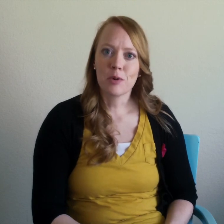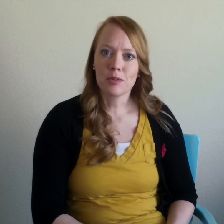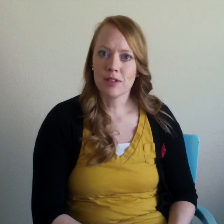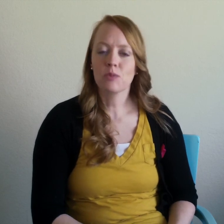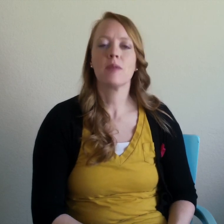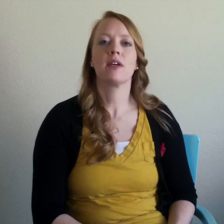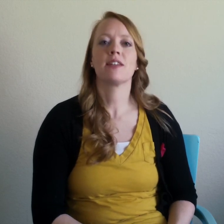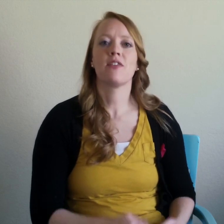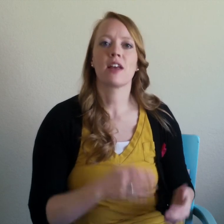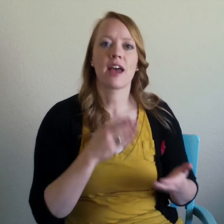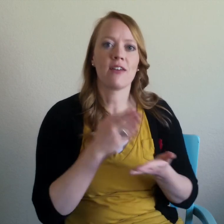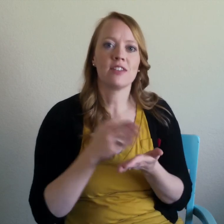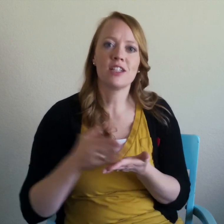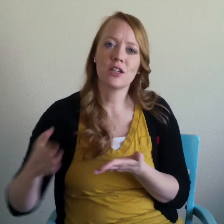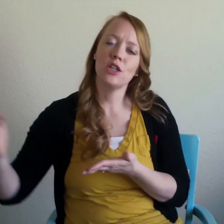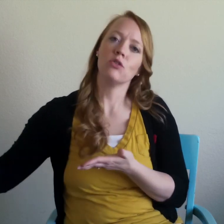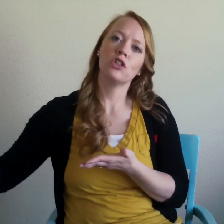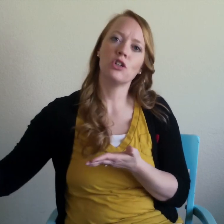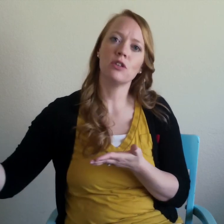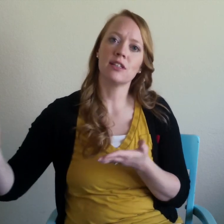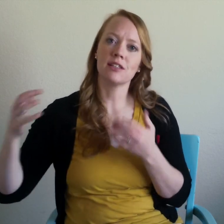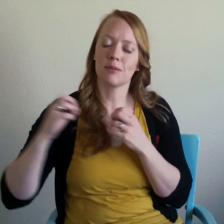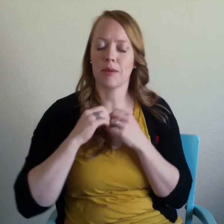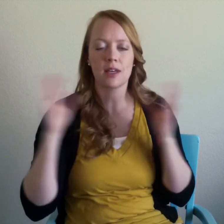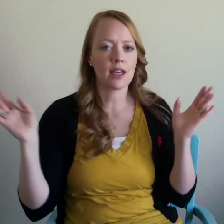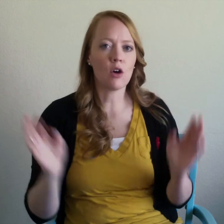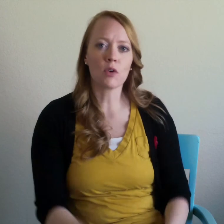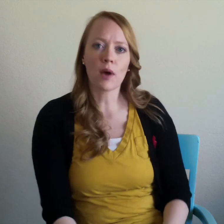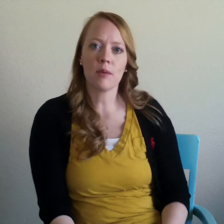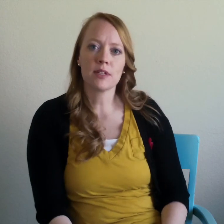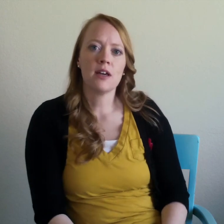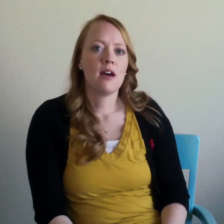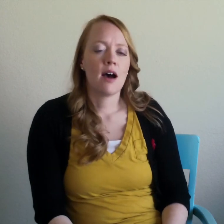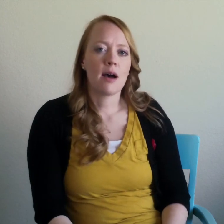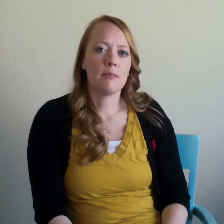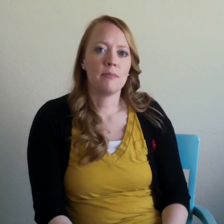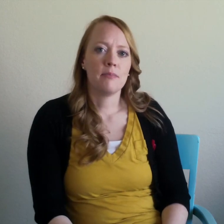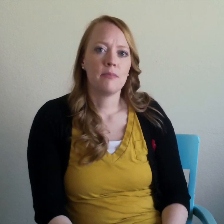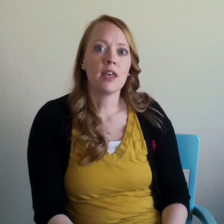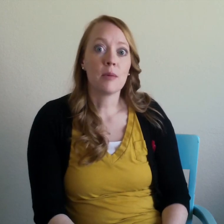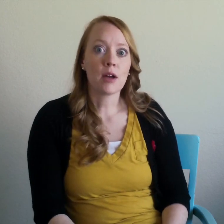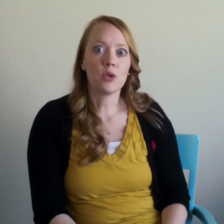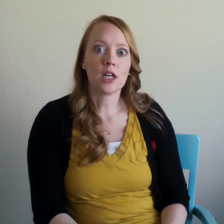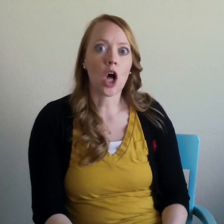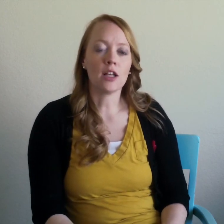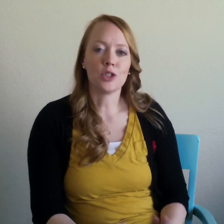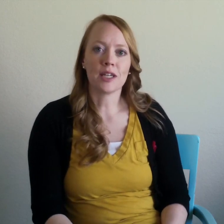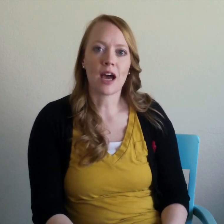spoke to me this week because i feel like i have such a huge to-do list and sometimes i get overwhelmed um thinking about doing it all and doing it